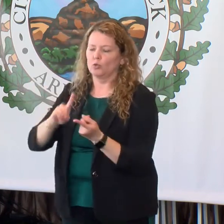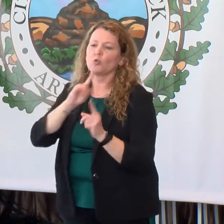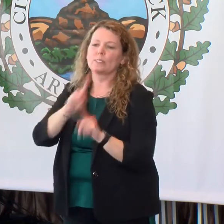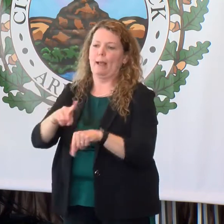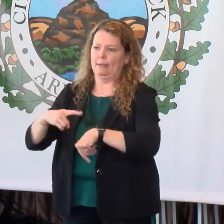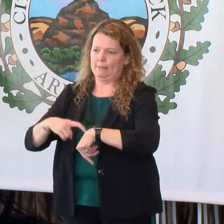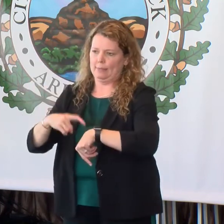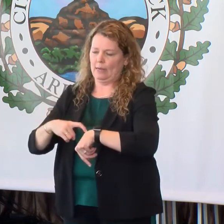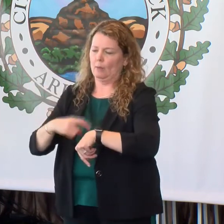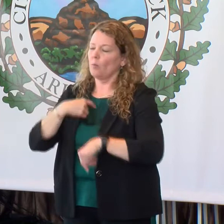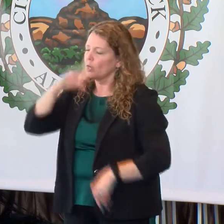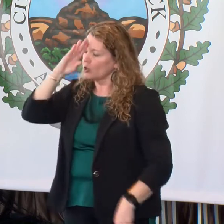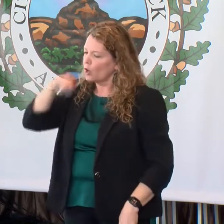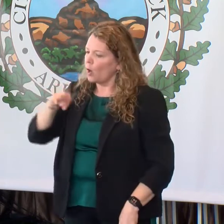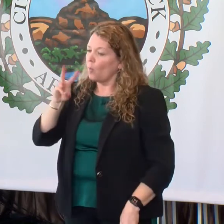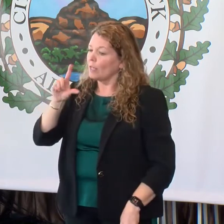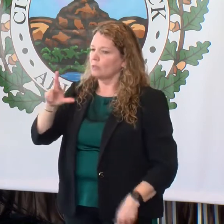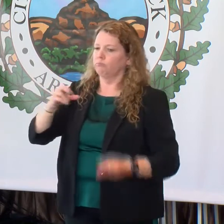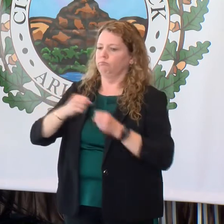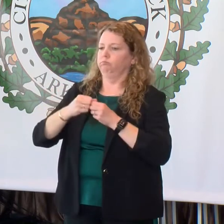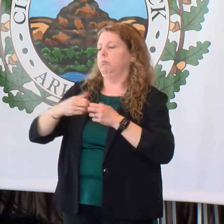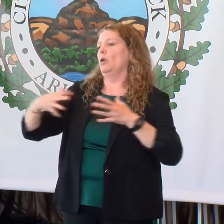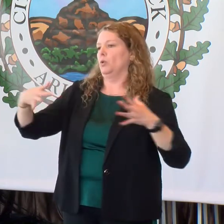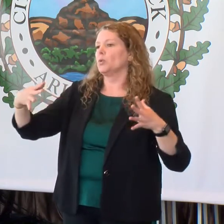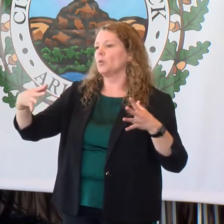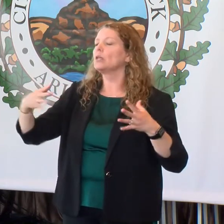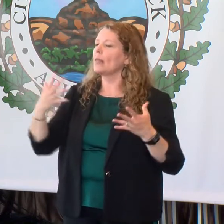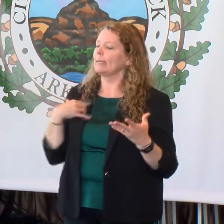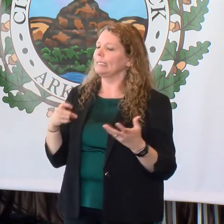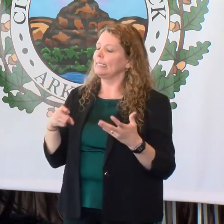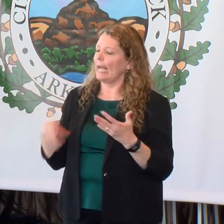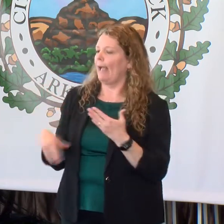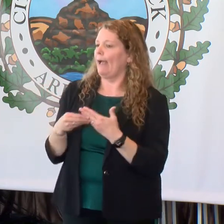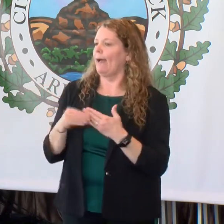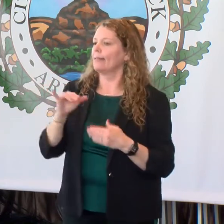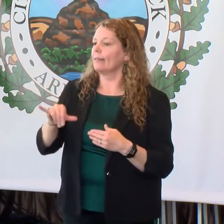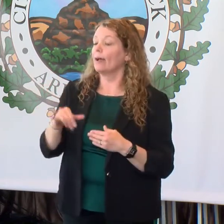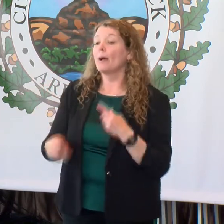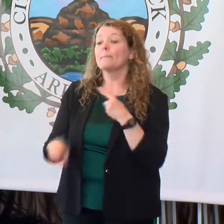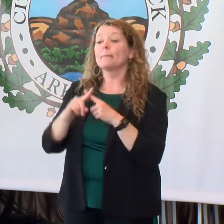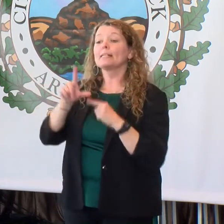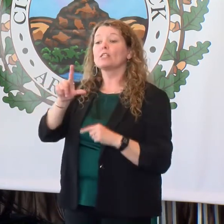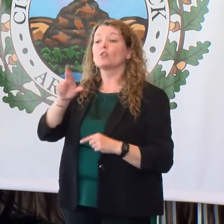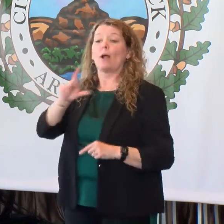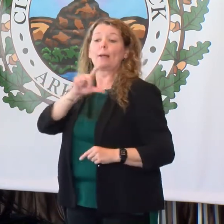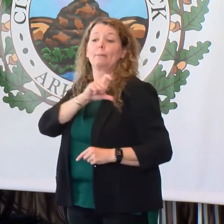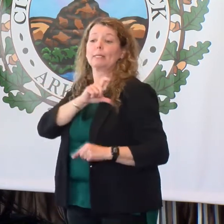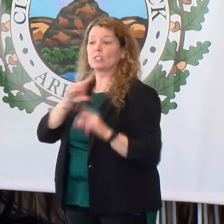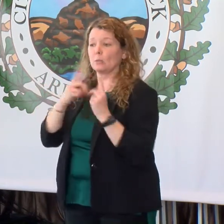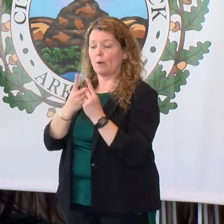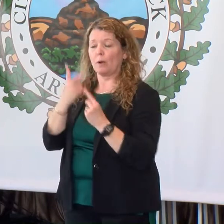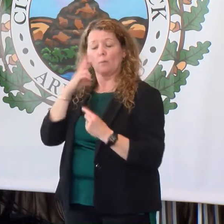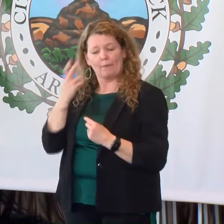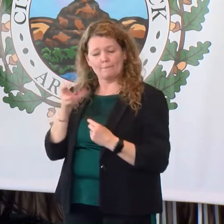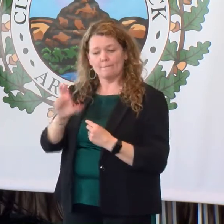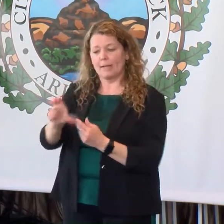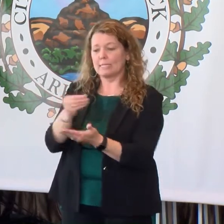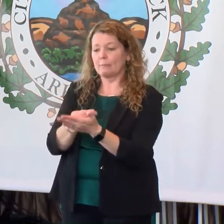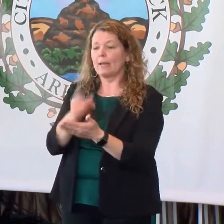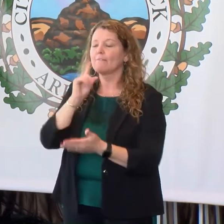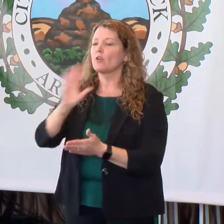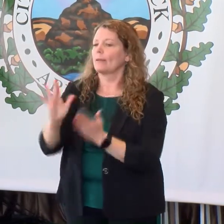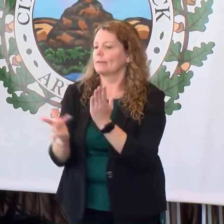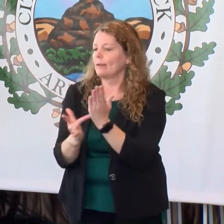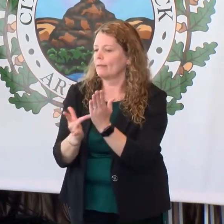know how much West Little Rock is growing. But also, as it relates to the Little Rock Police Department, we'll be investing in public safety technology